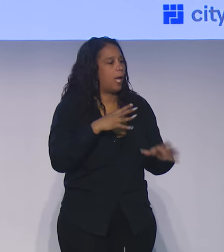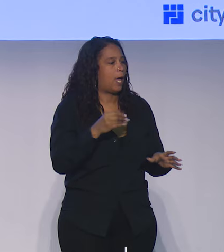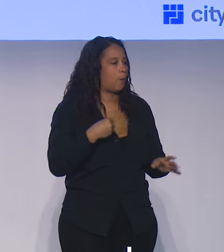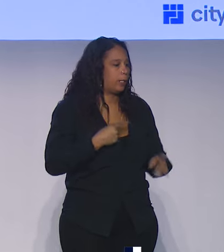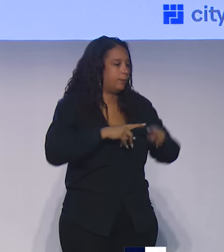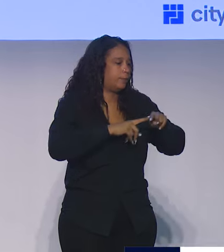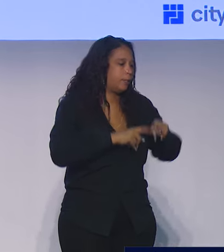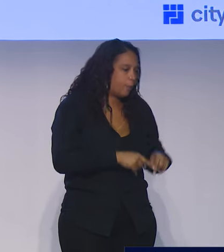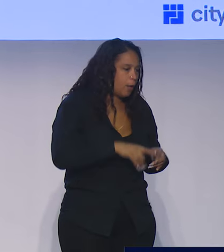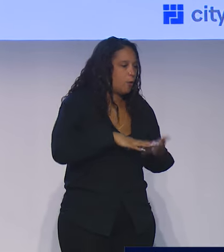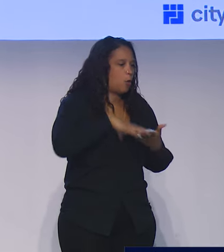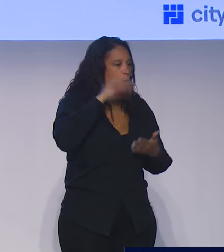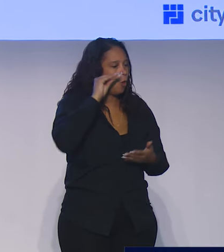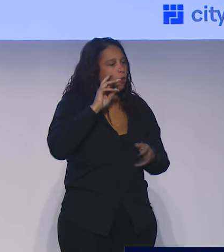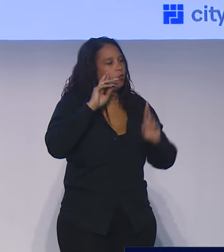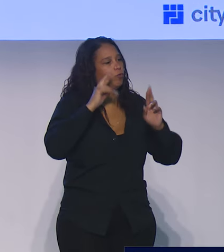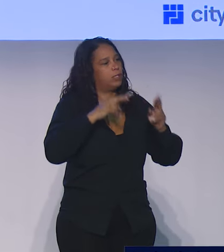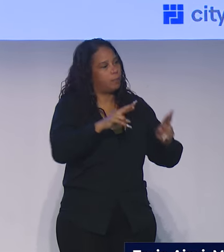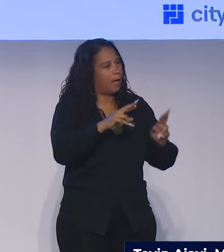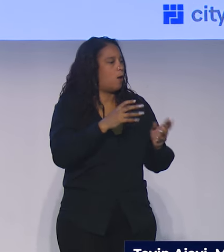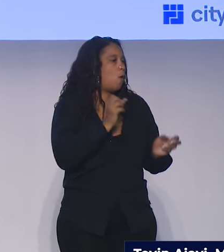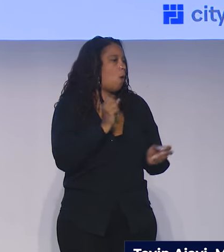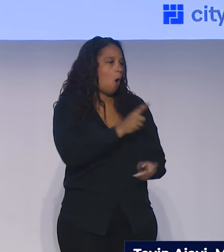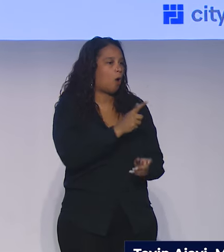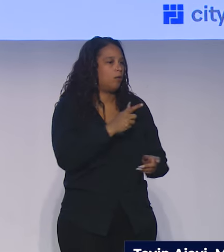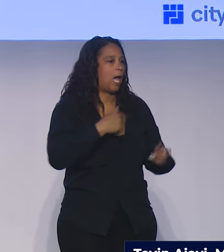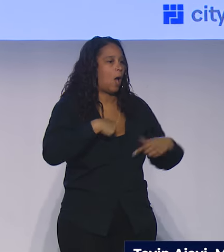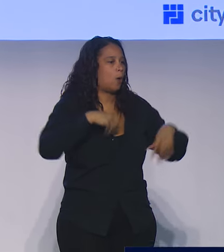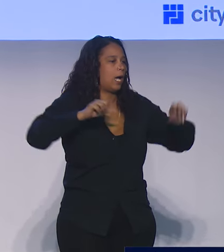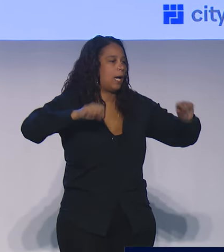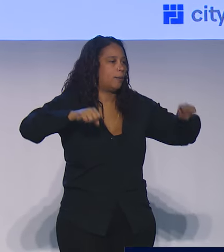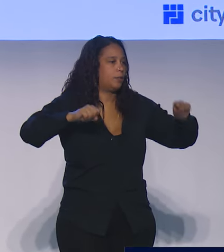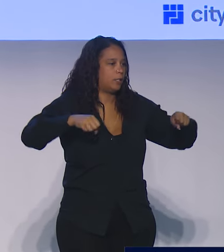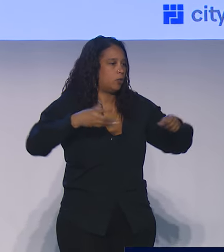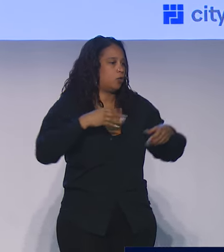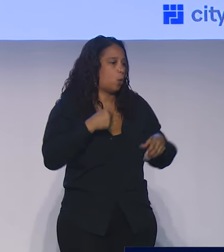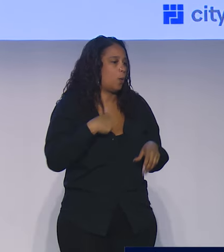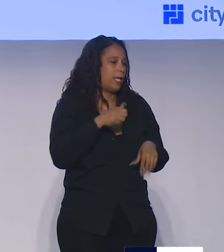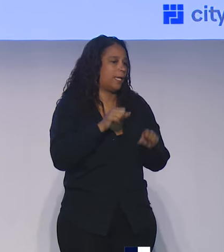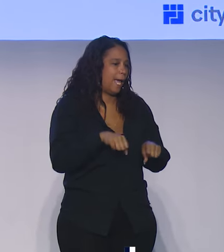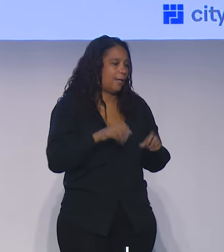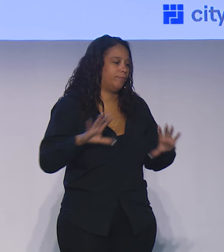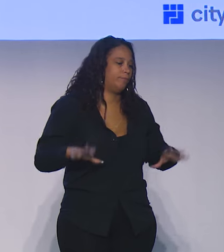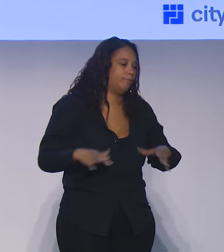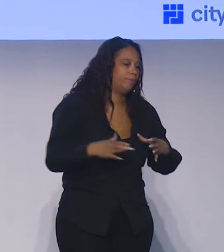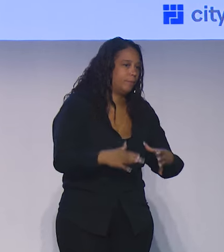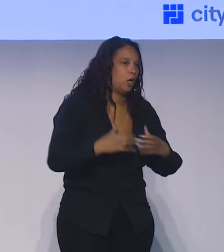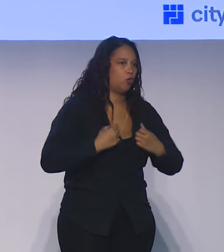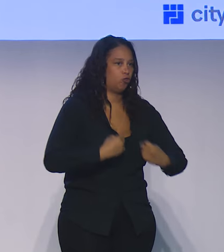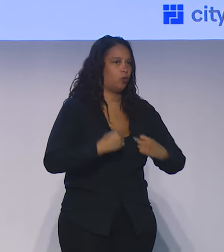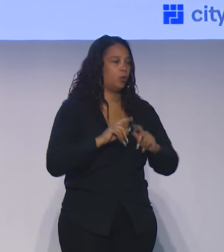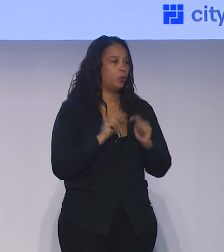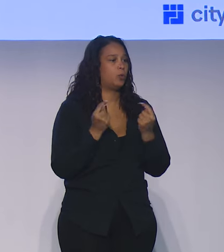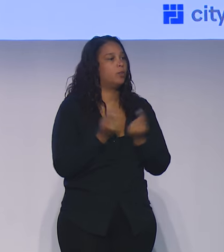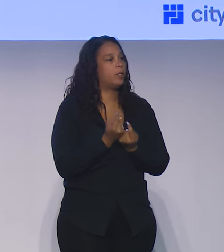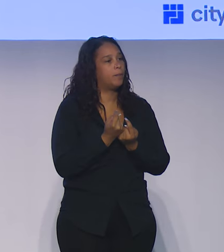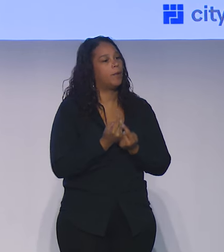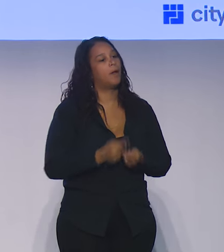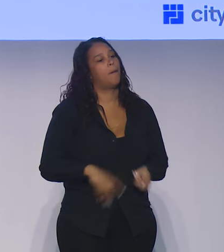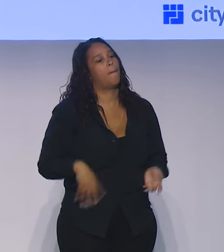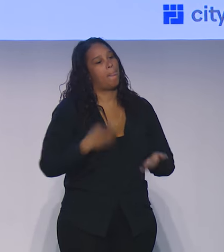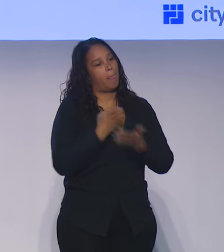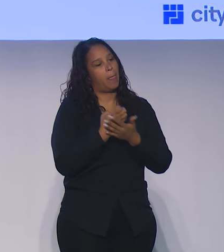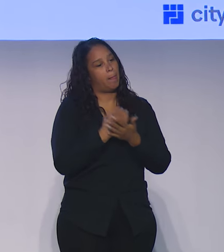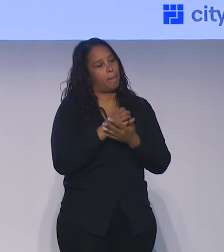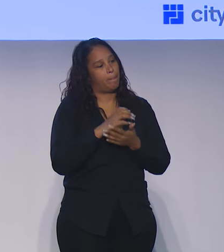each other's various competencies so that we can together form a stronger team. I think the evidence behind team-based